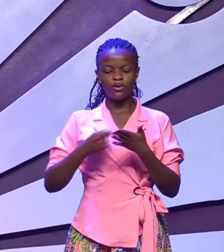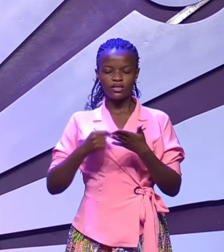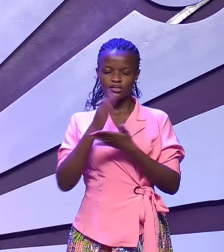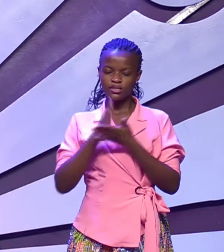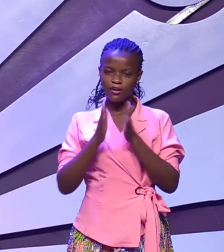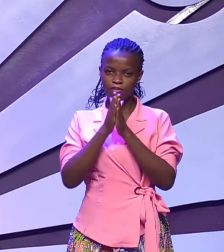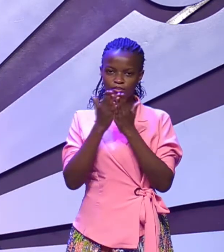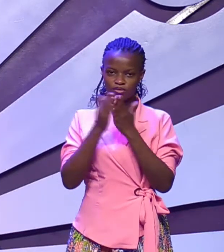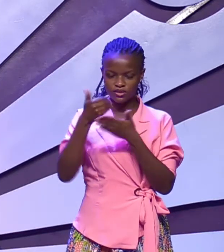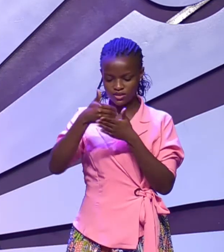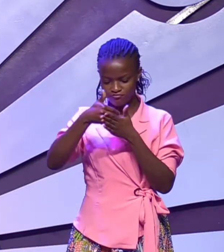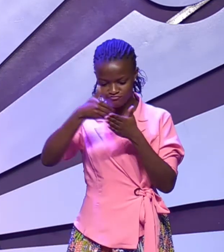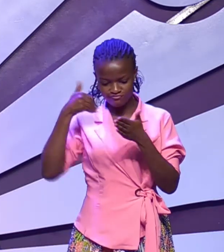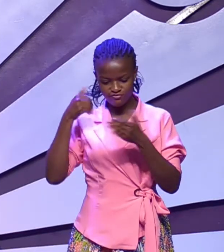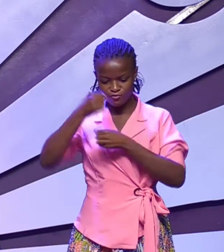the year.